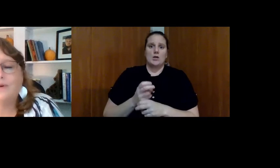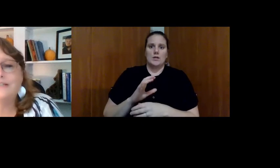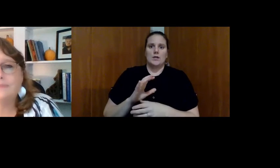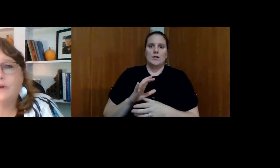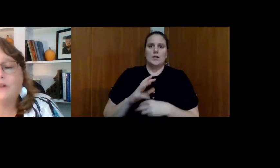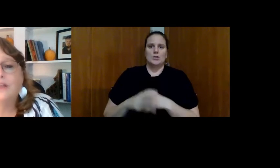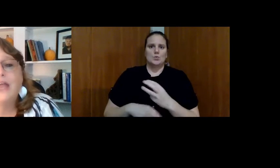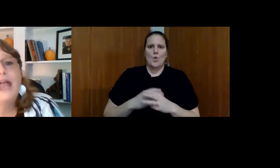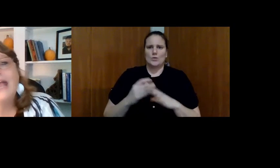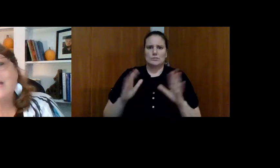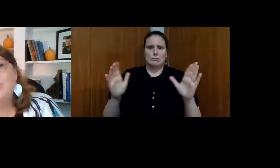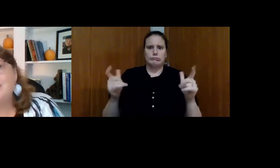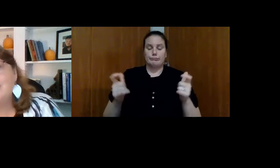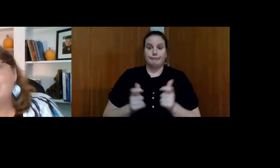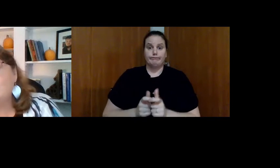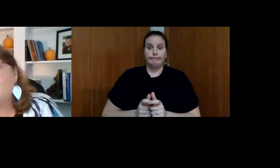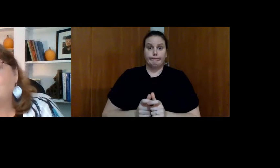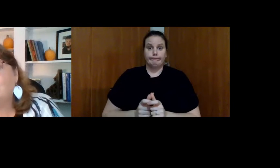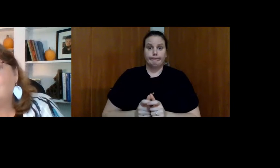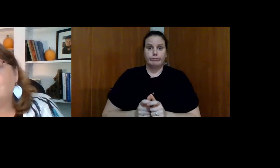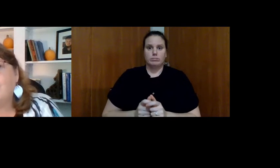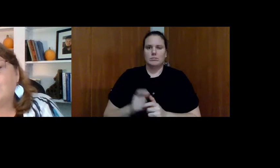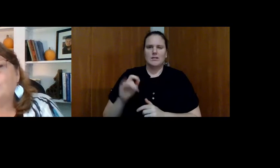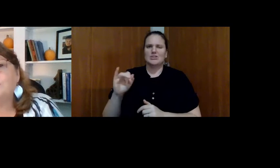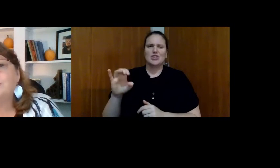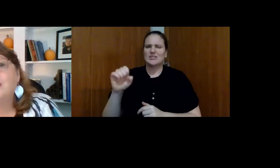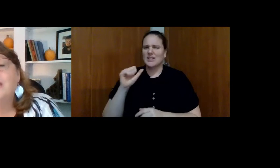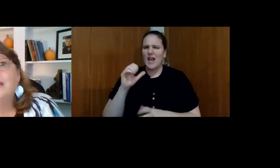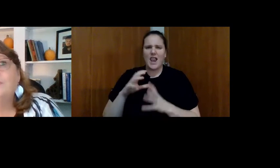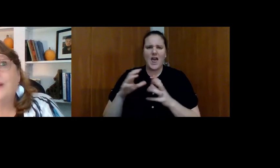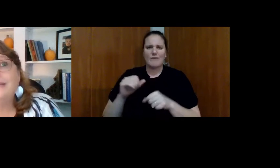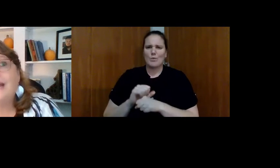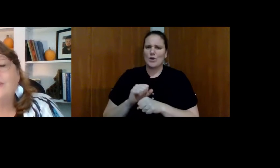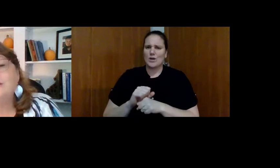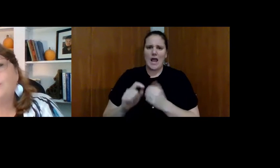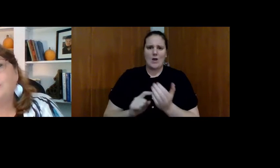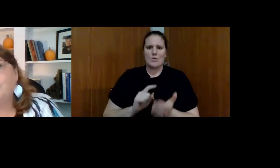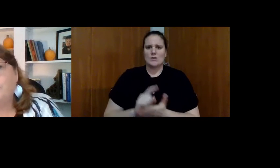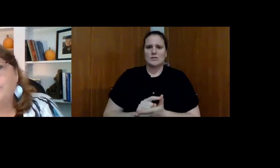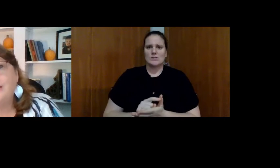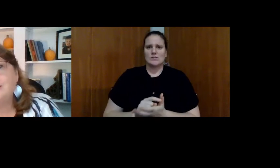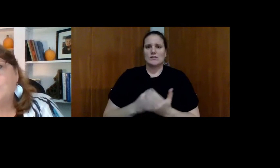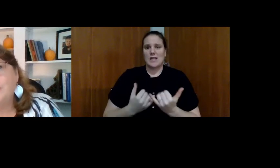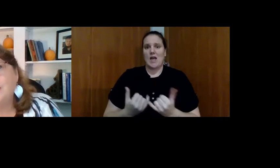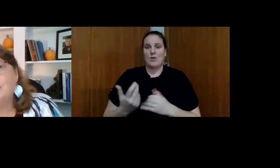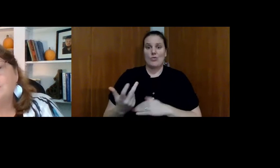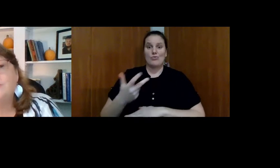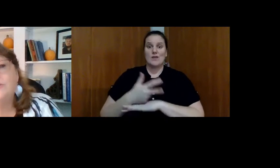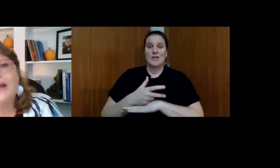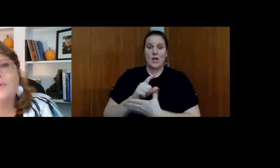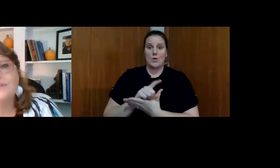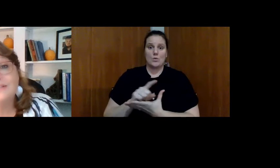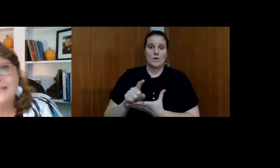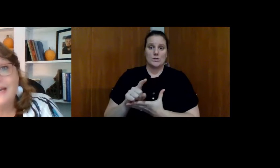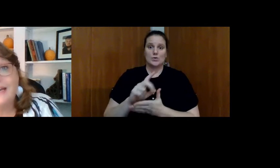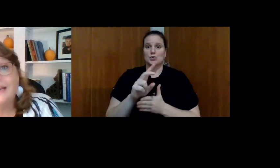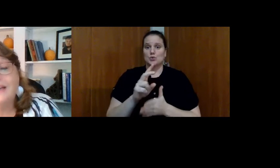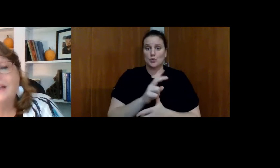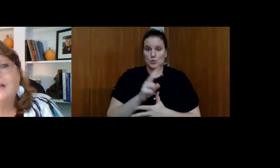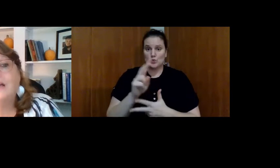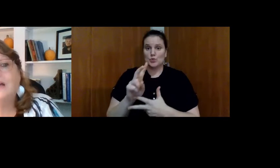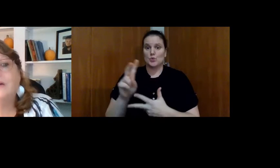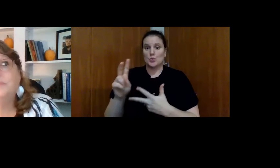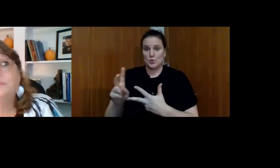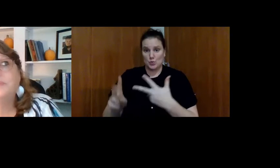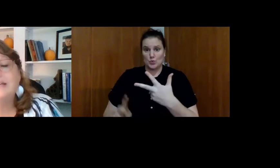got very small. And Jesse doesn't work a lot of hours. He right now he's working three days a week, two hours a day.